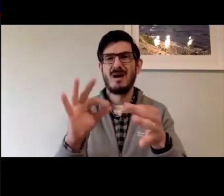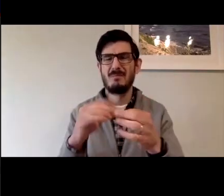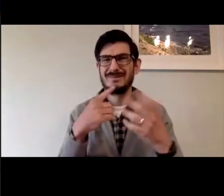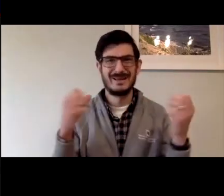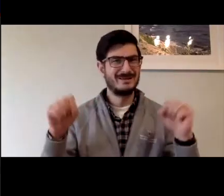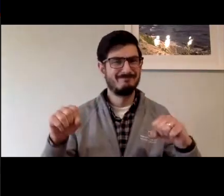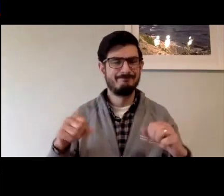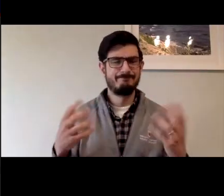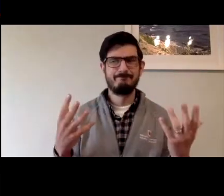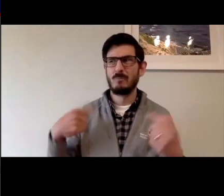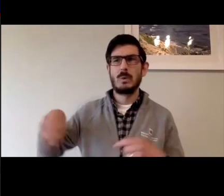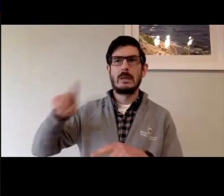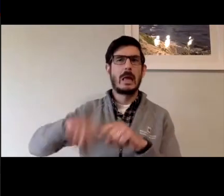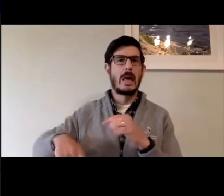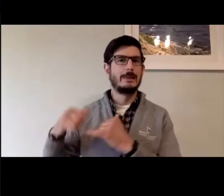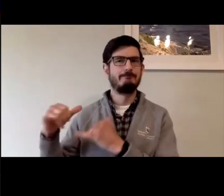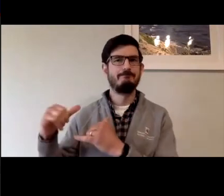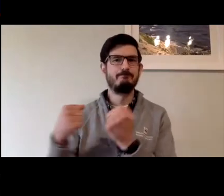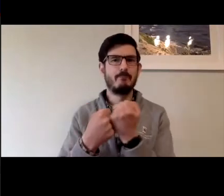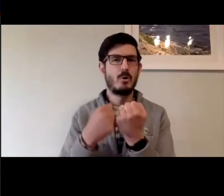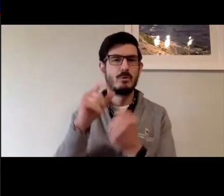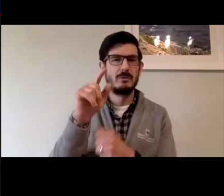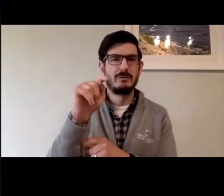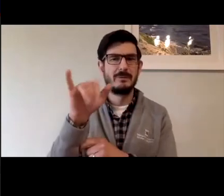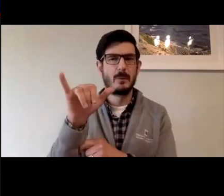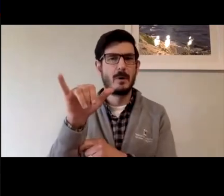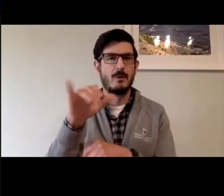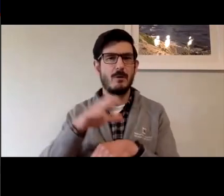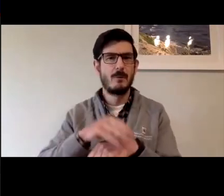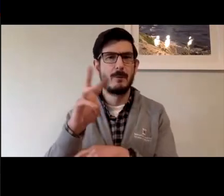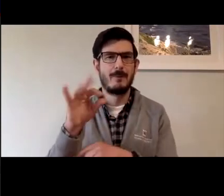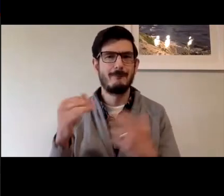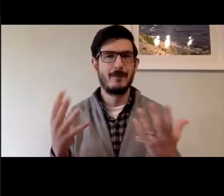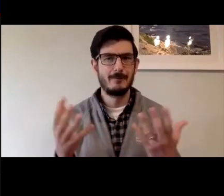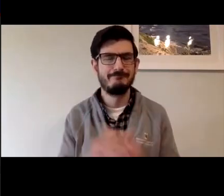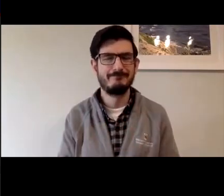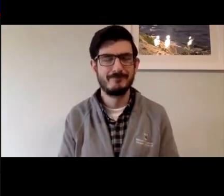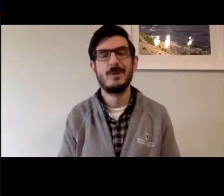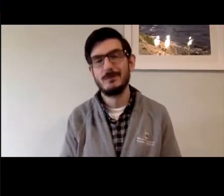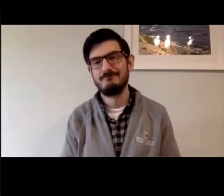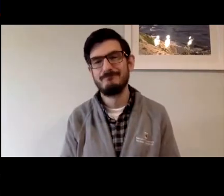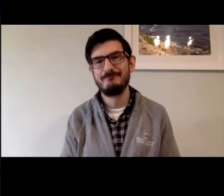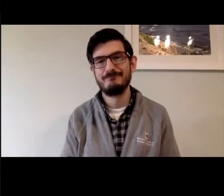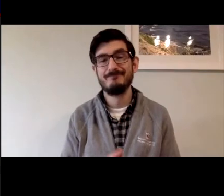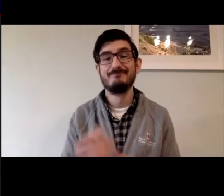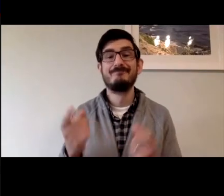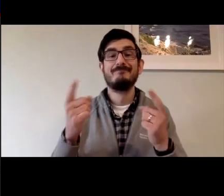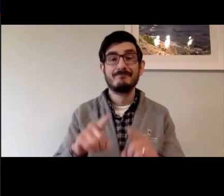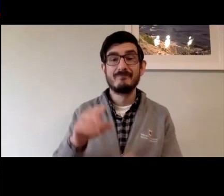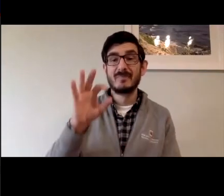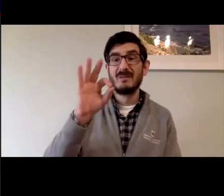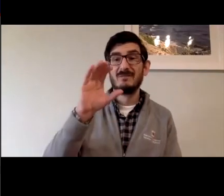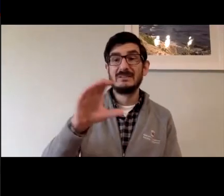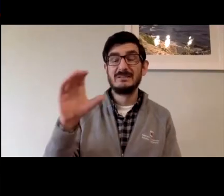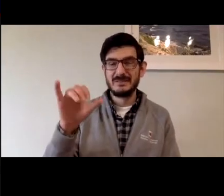comments and they were flooded with comments in agreement that TTYs can't be supported on Wi-Fi